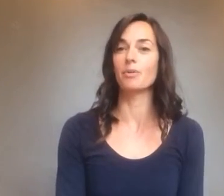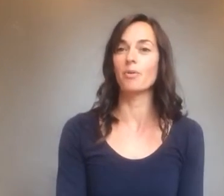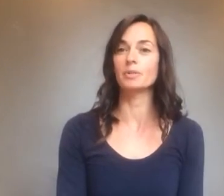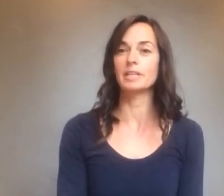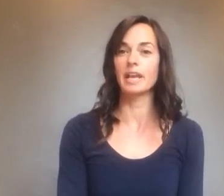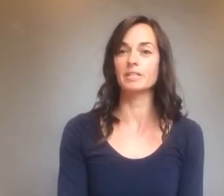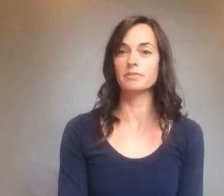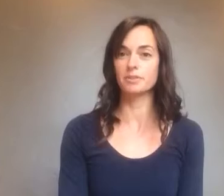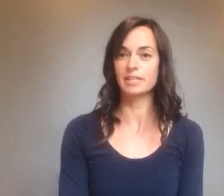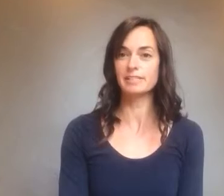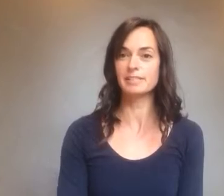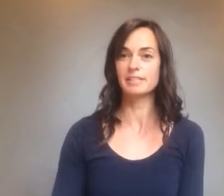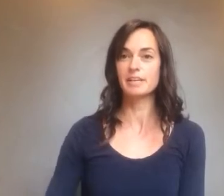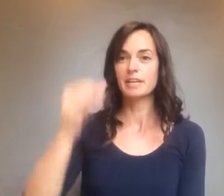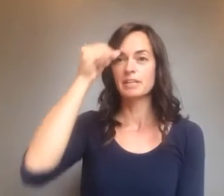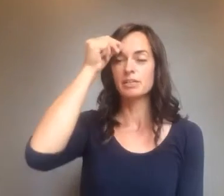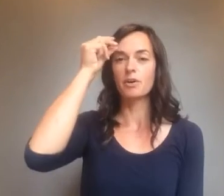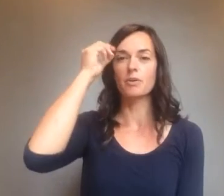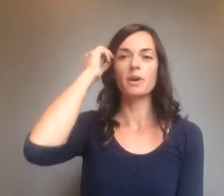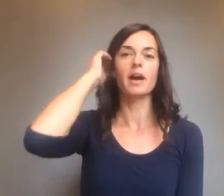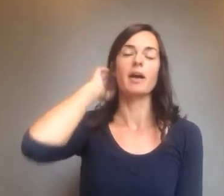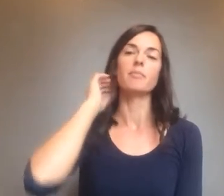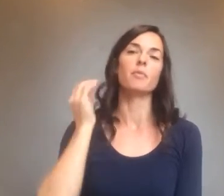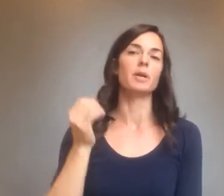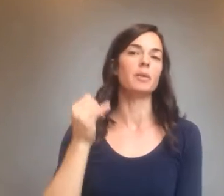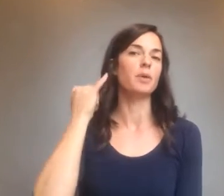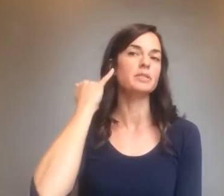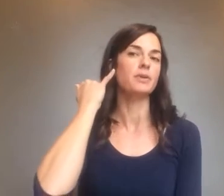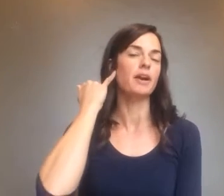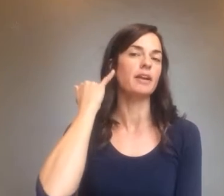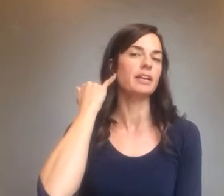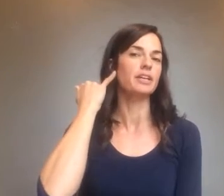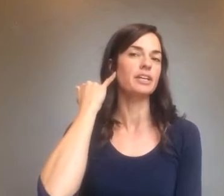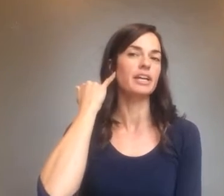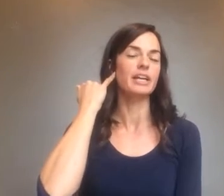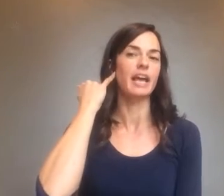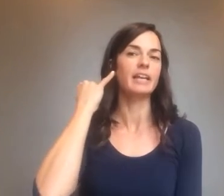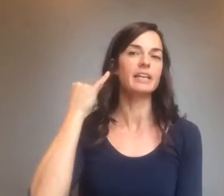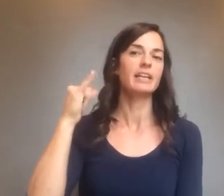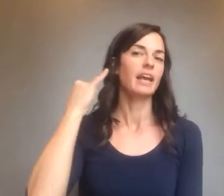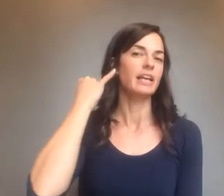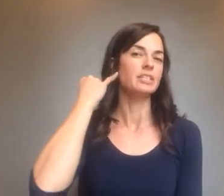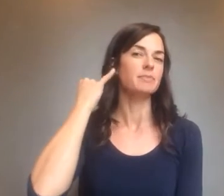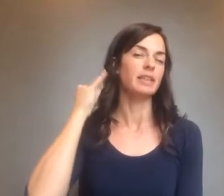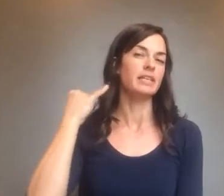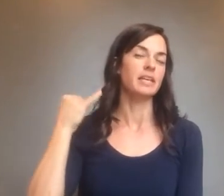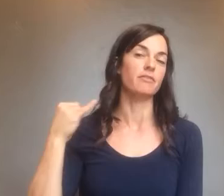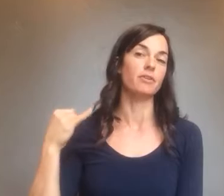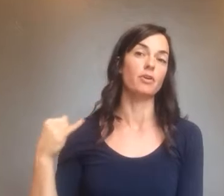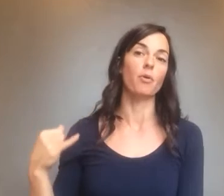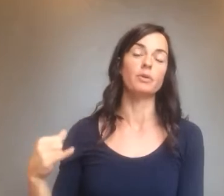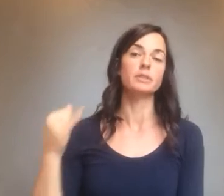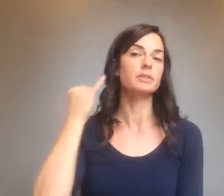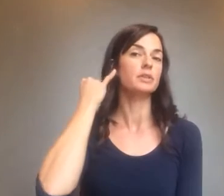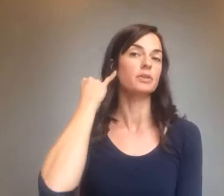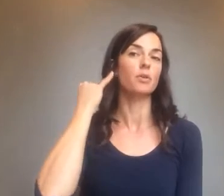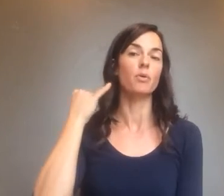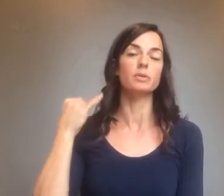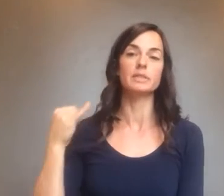Golden Age of Greece. So we're going to point to our ear again, and just make that sign for gold, Golden